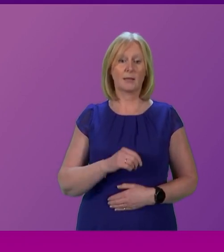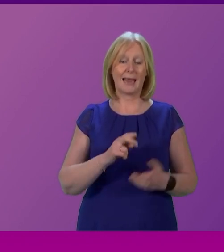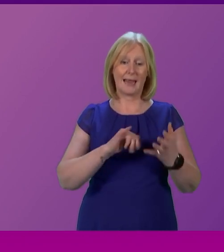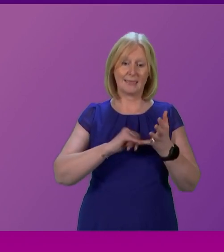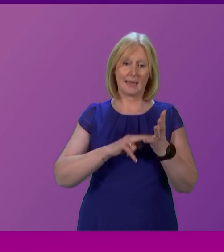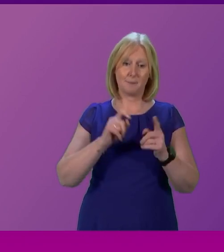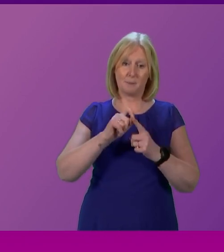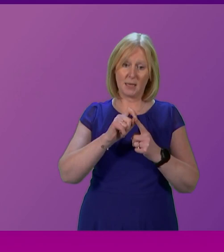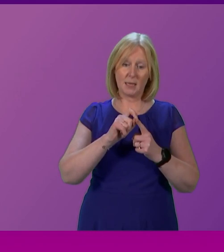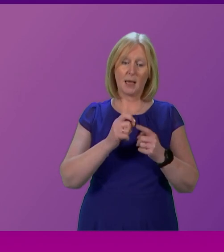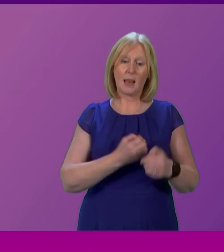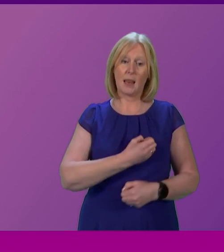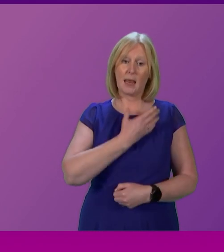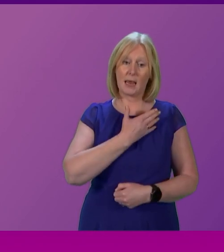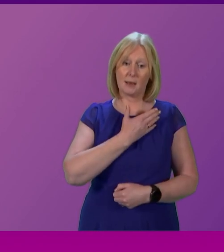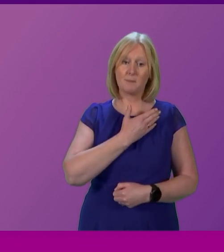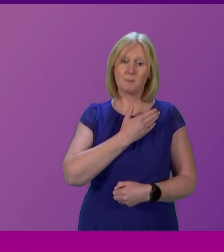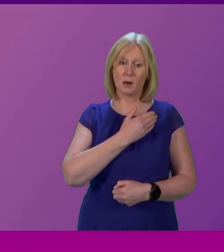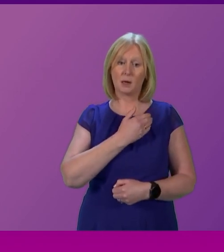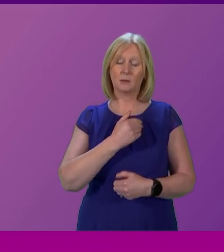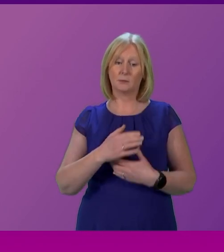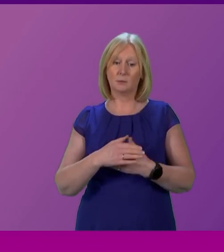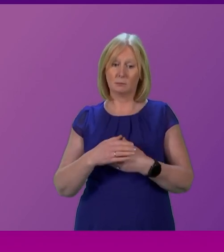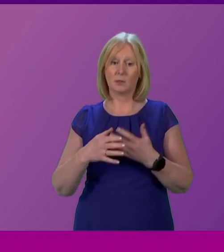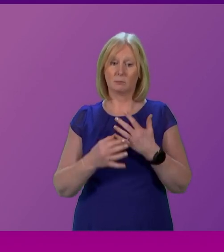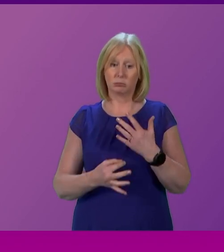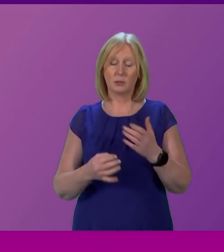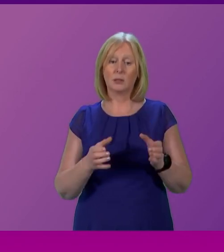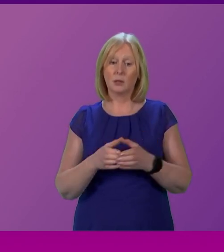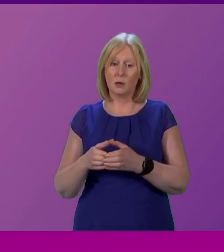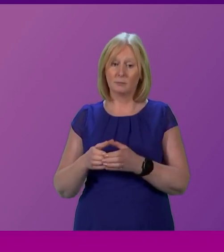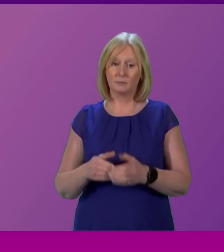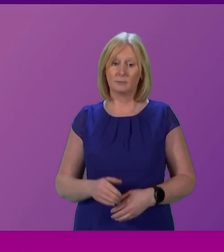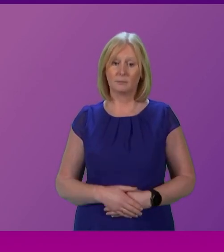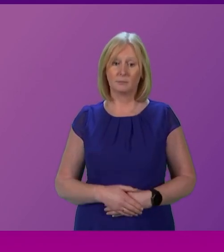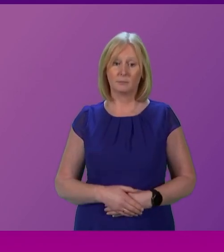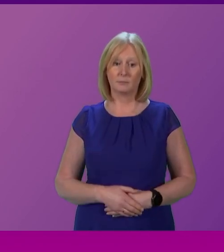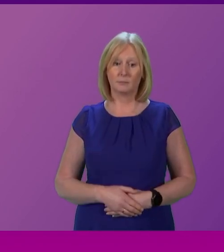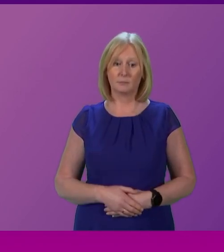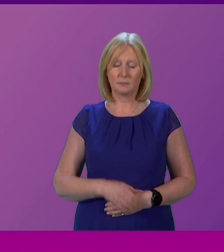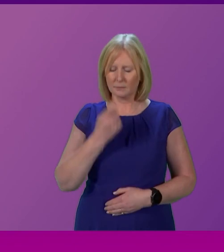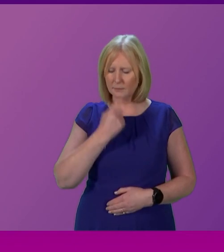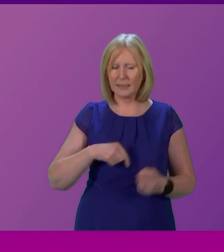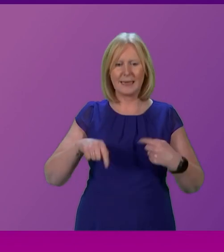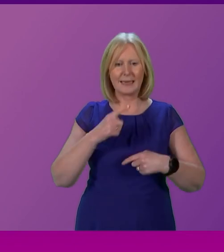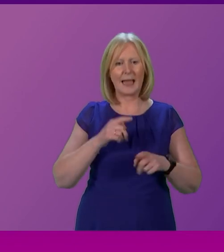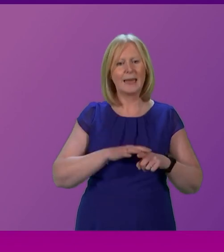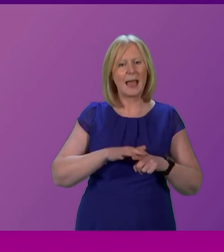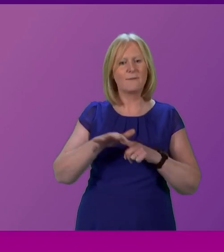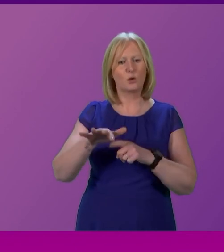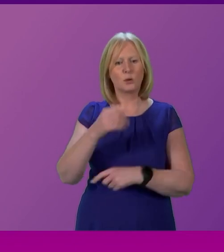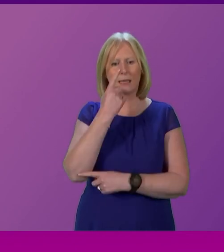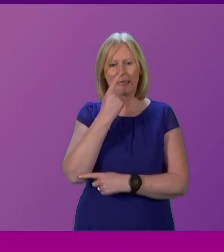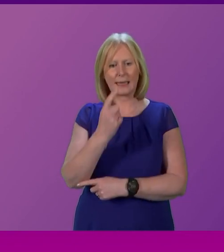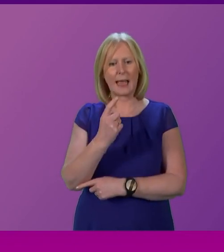elected officials from across the UK but also from here in Scotland sit and can influence and can